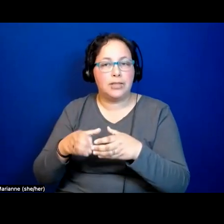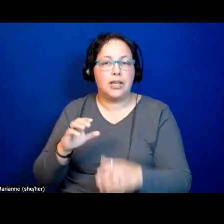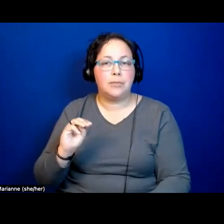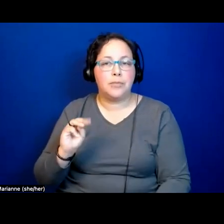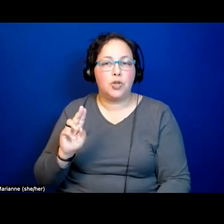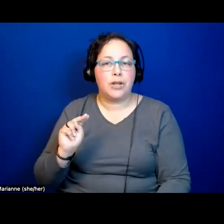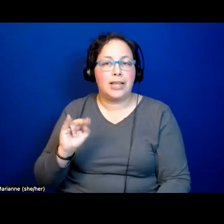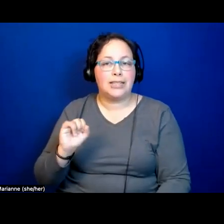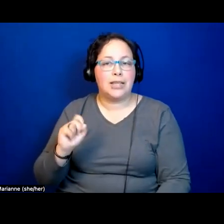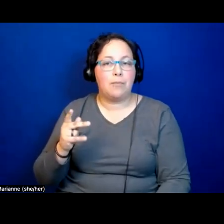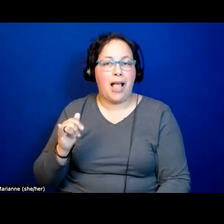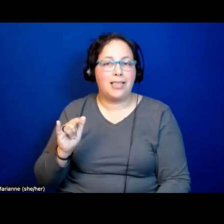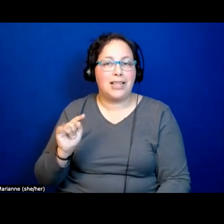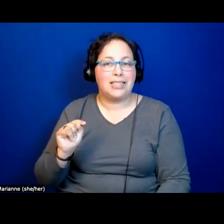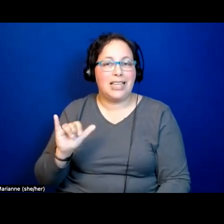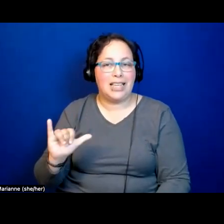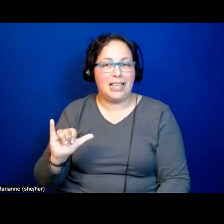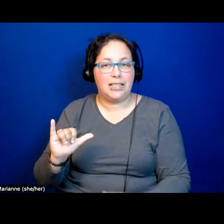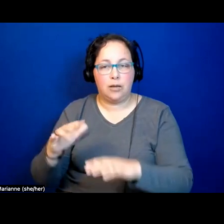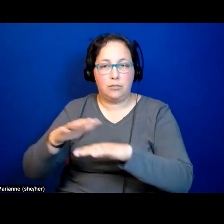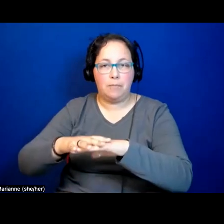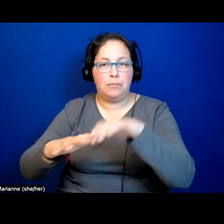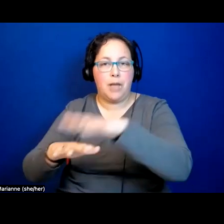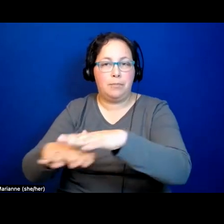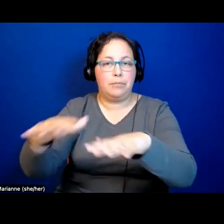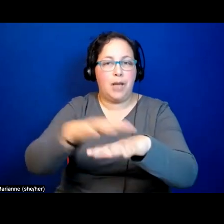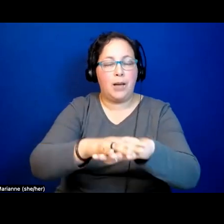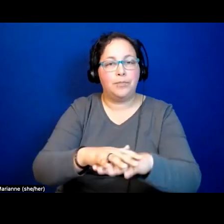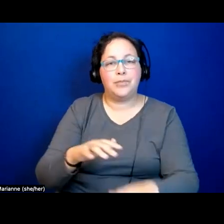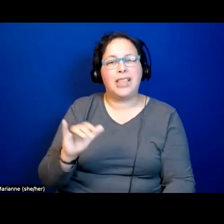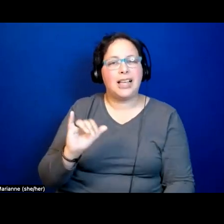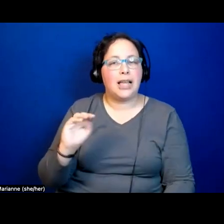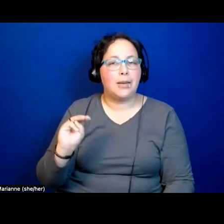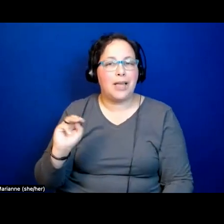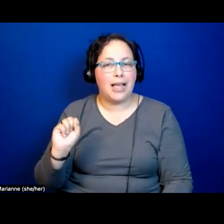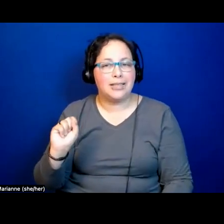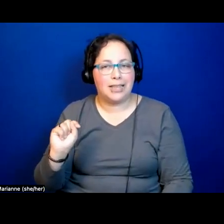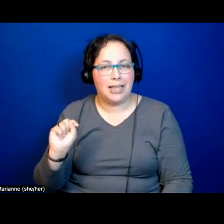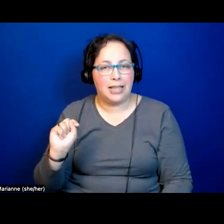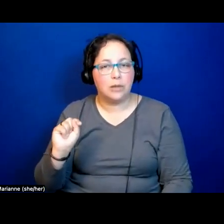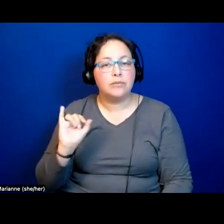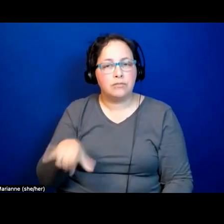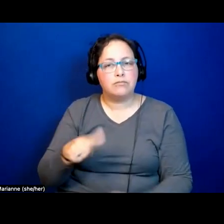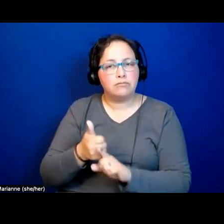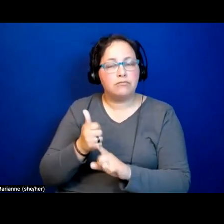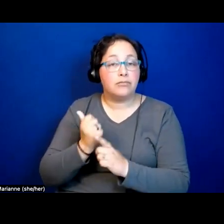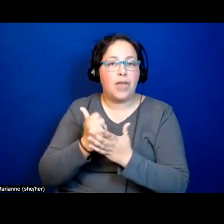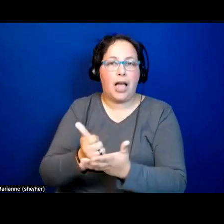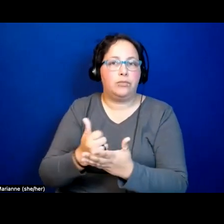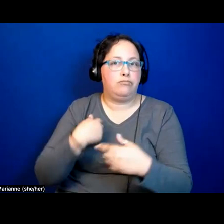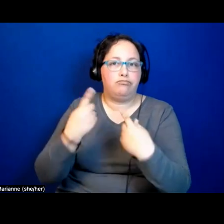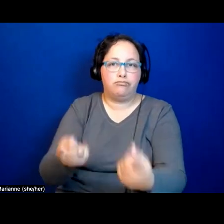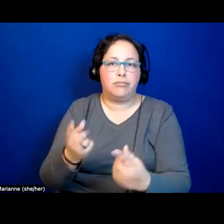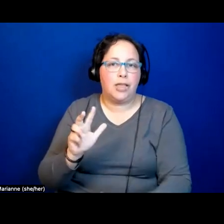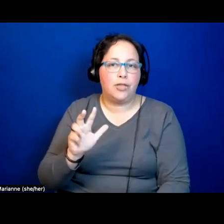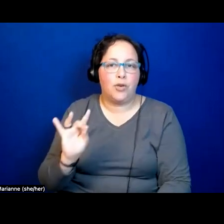together, or an archipelago as the MST has helped over its 38